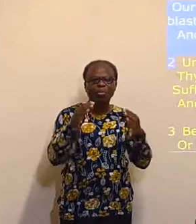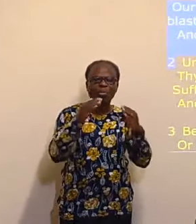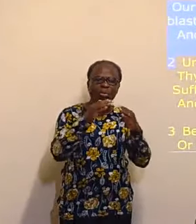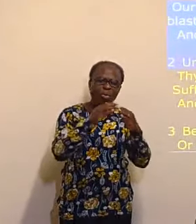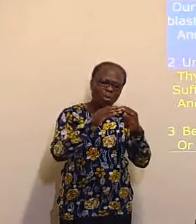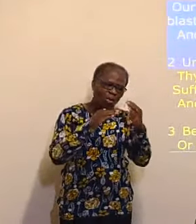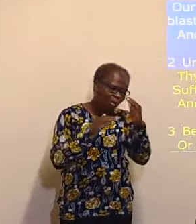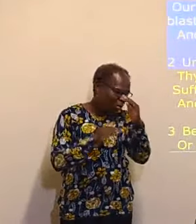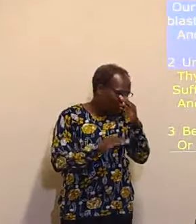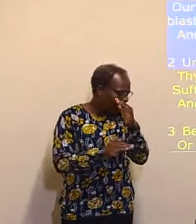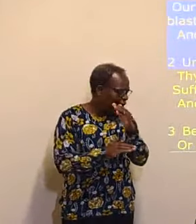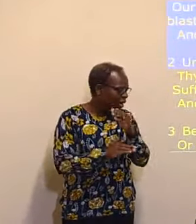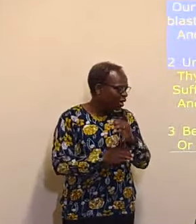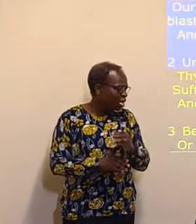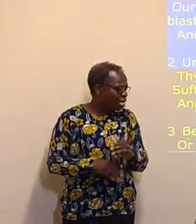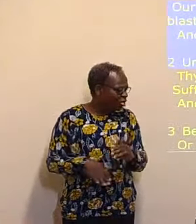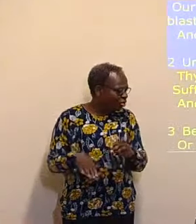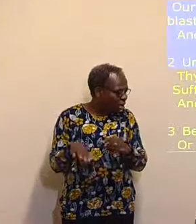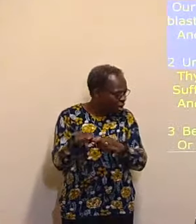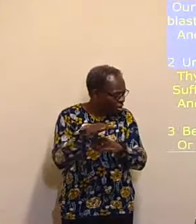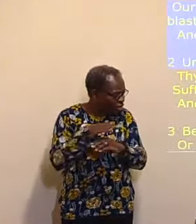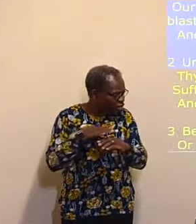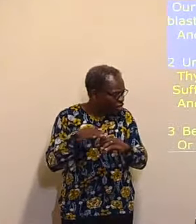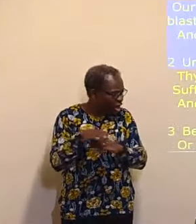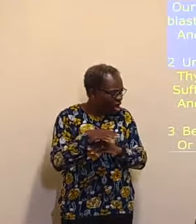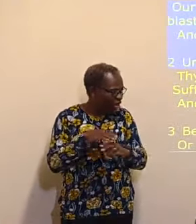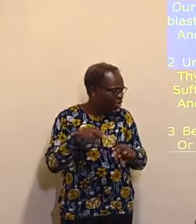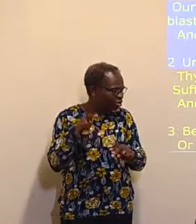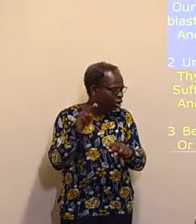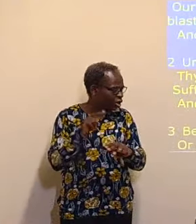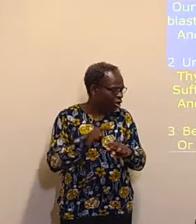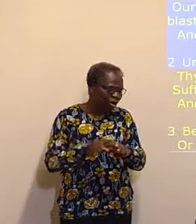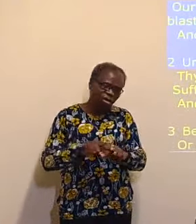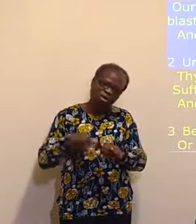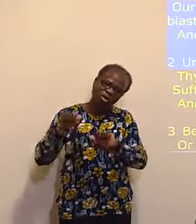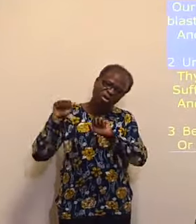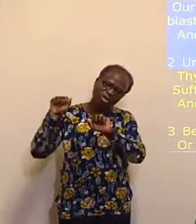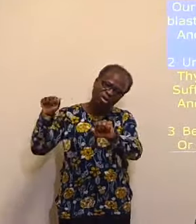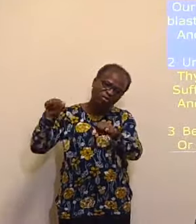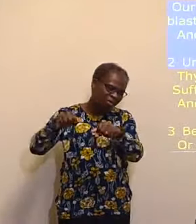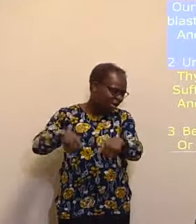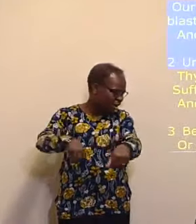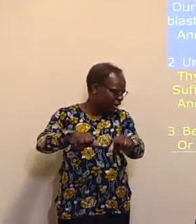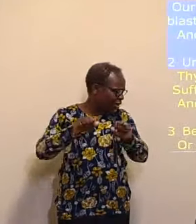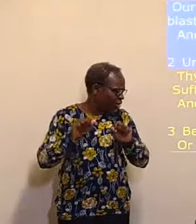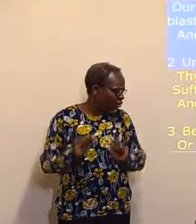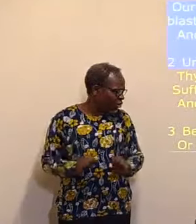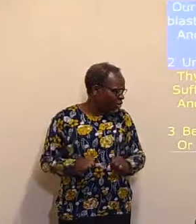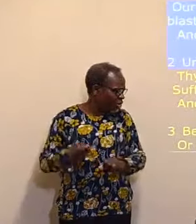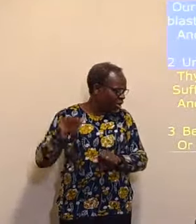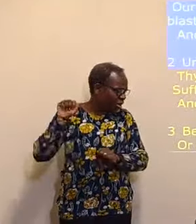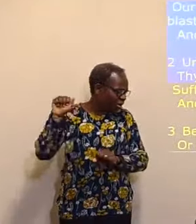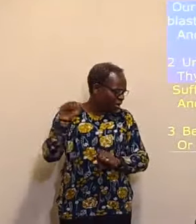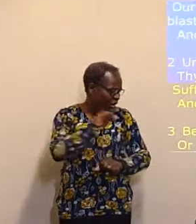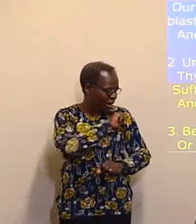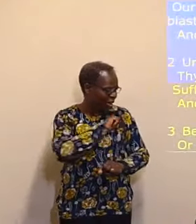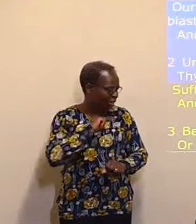And on the shadow of thy throne Thy